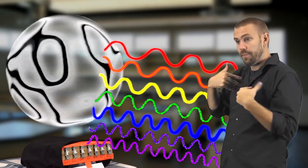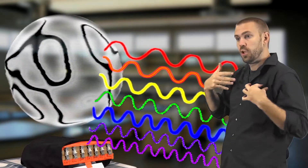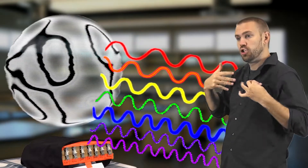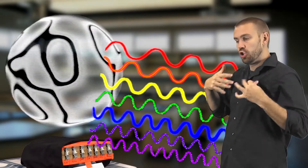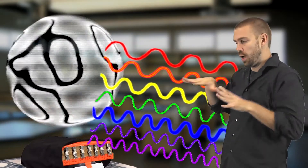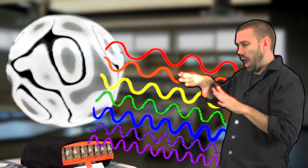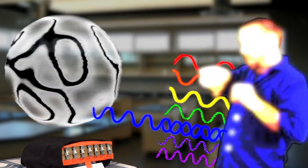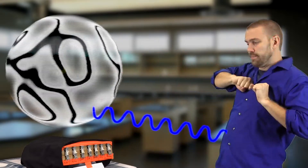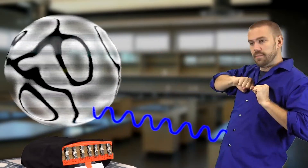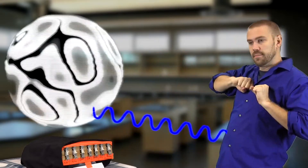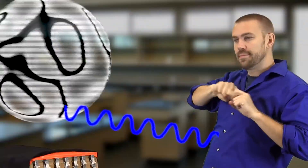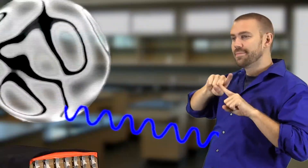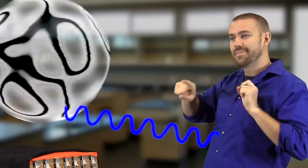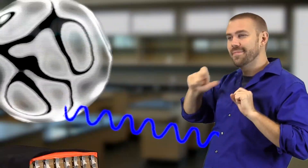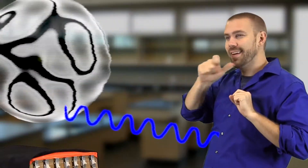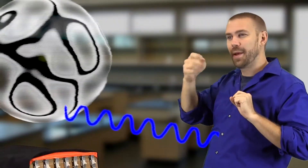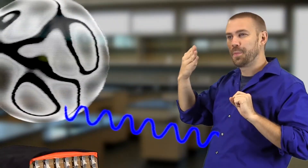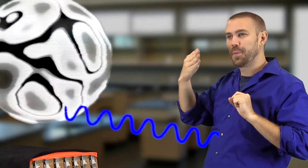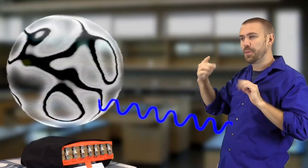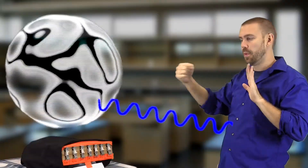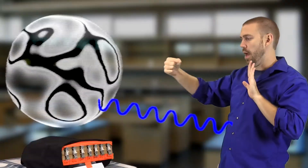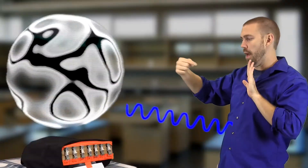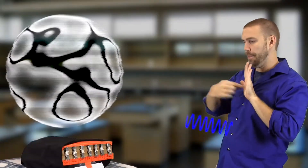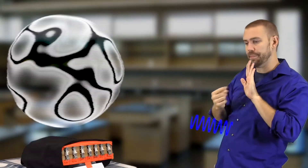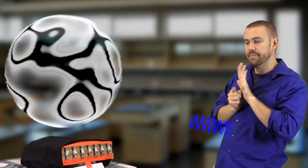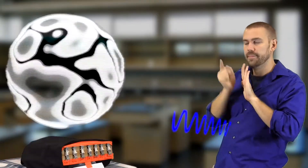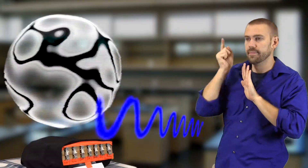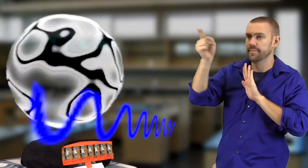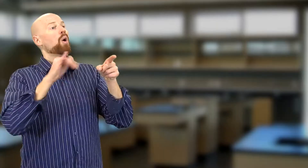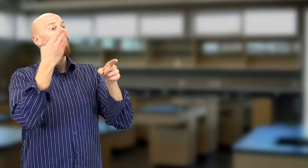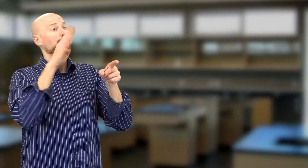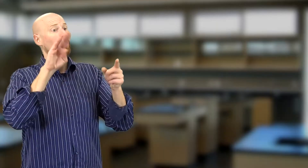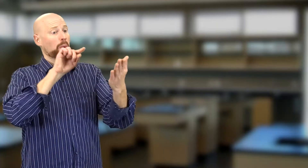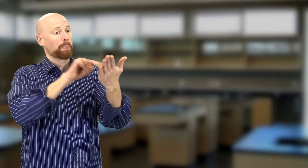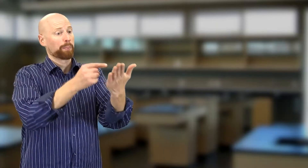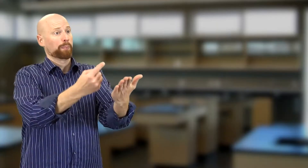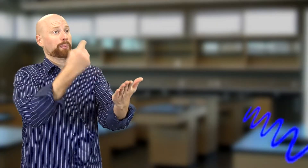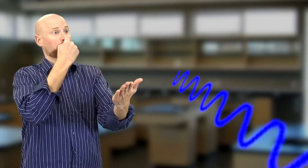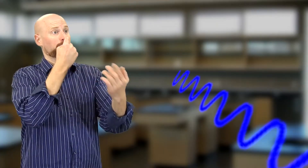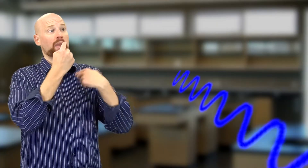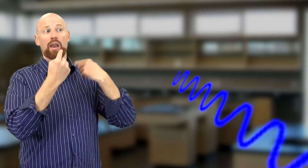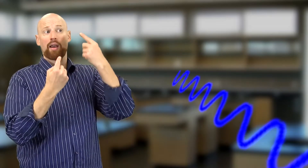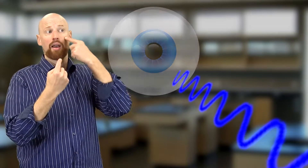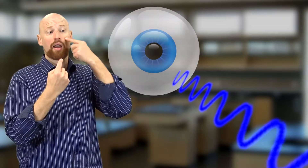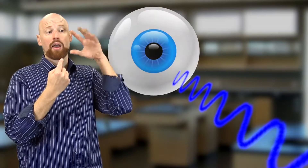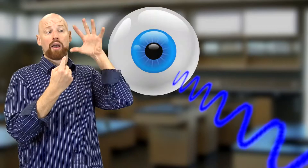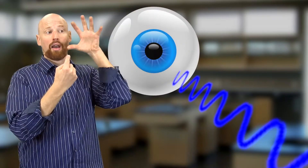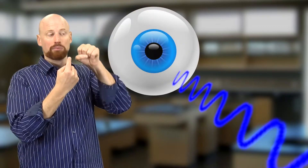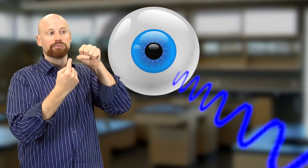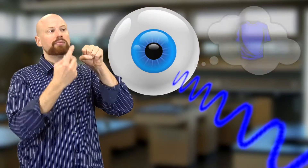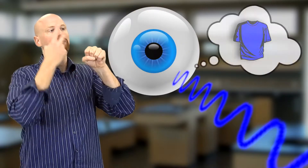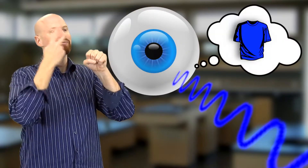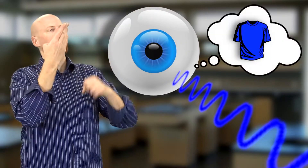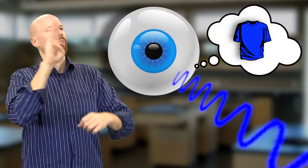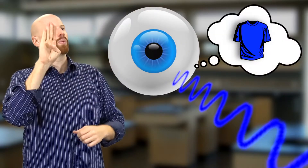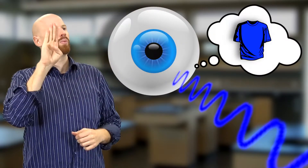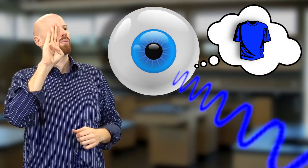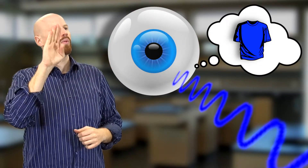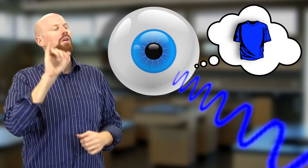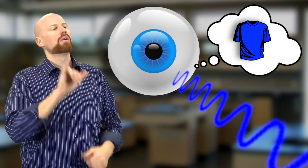my shirt absorbs all the visible light spectrum frequencies except for blue. Oh, so when that frequency hits my eye, then I see the color blue.